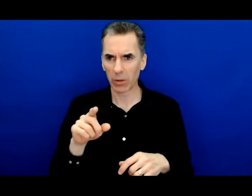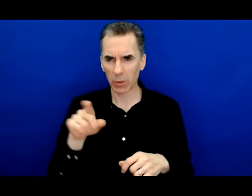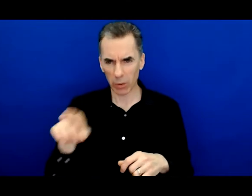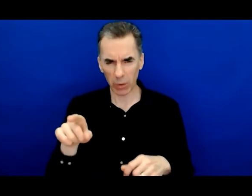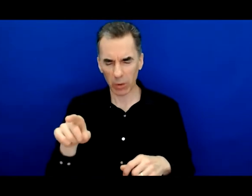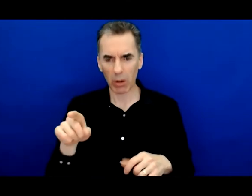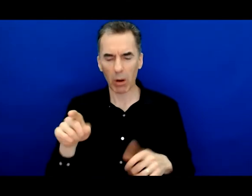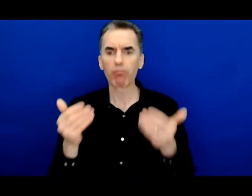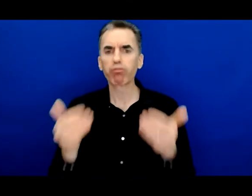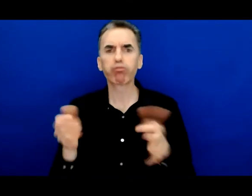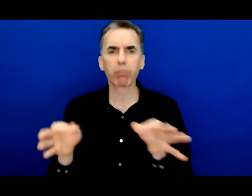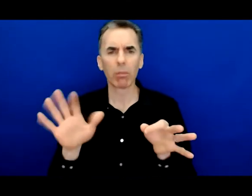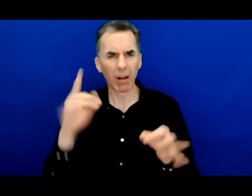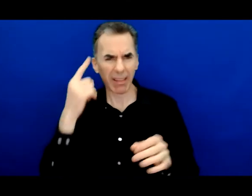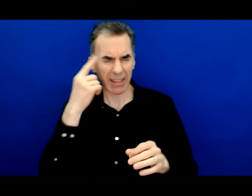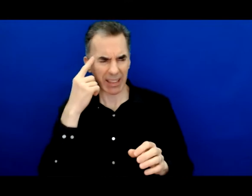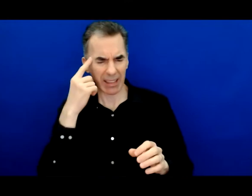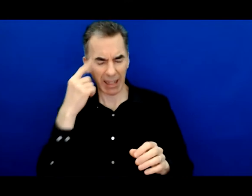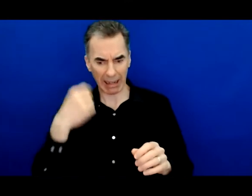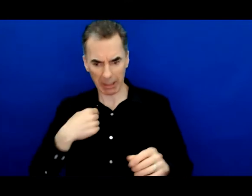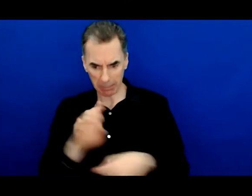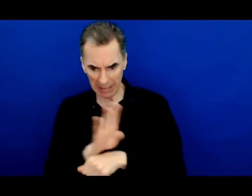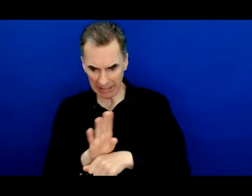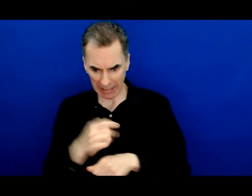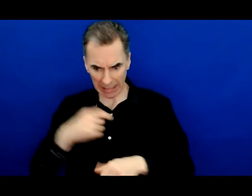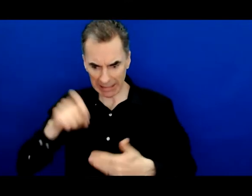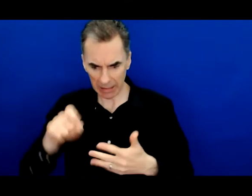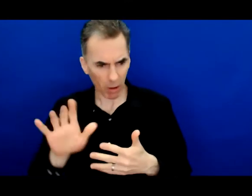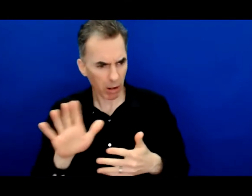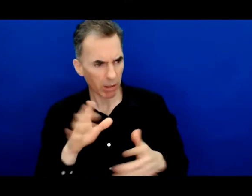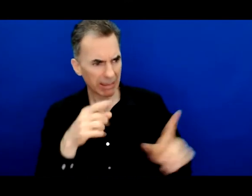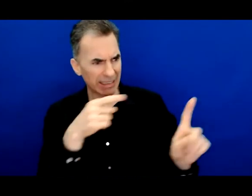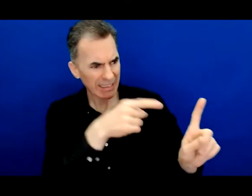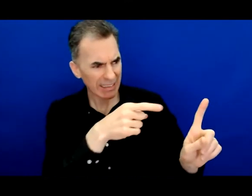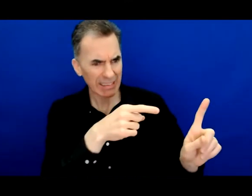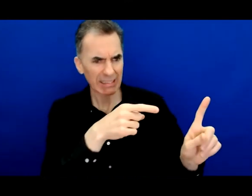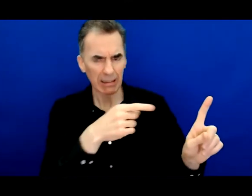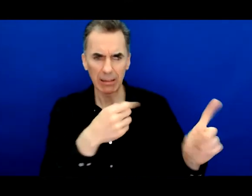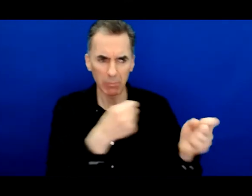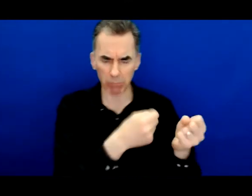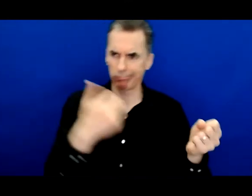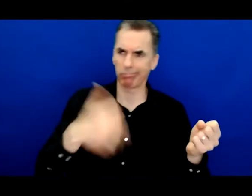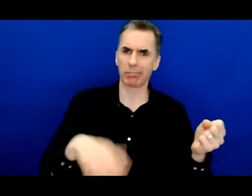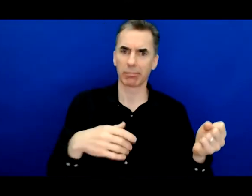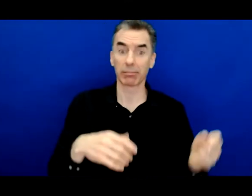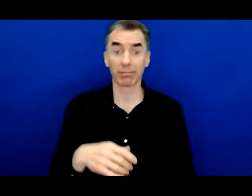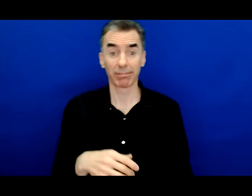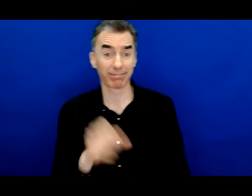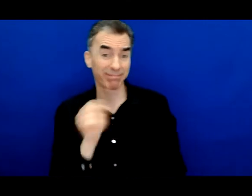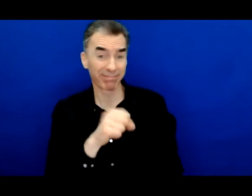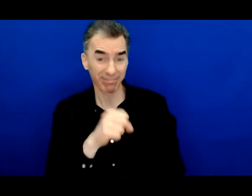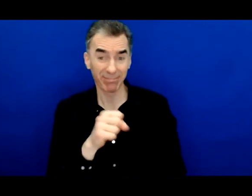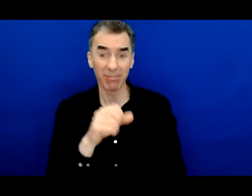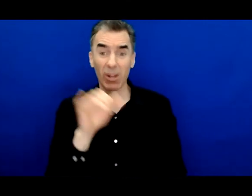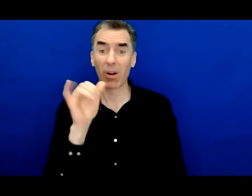about providing opportunities that otherwise would not probably be possible right and then bragging about it on social media on